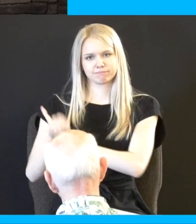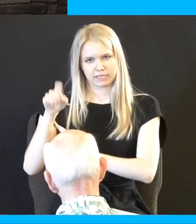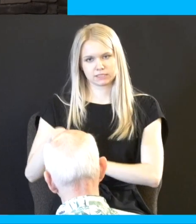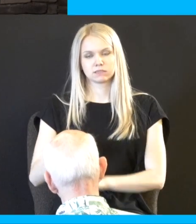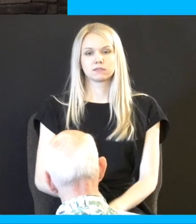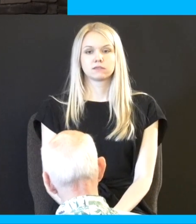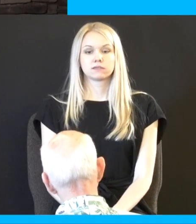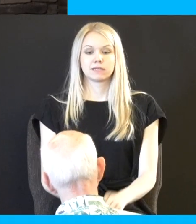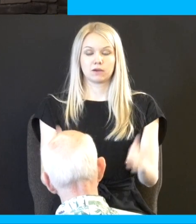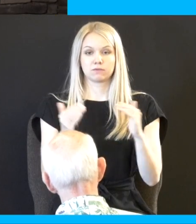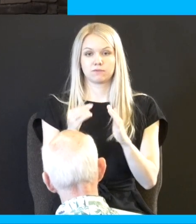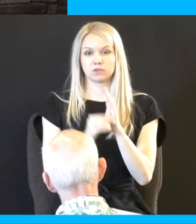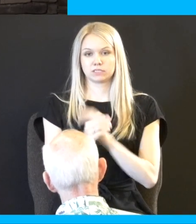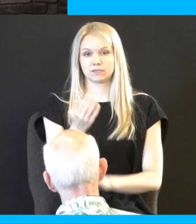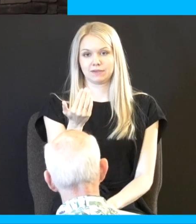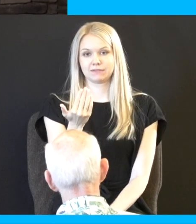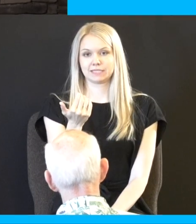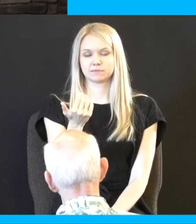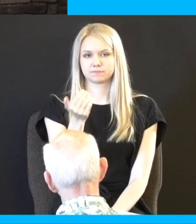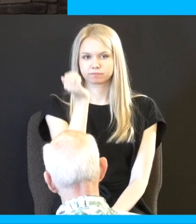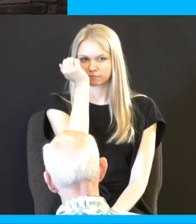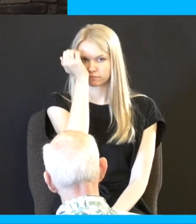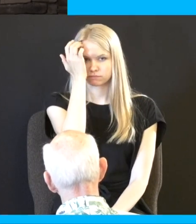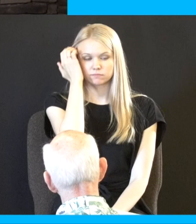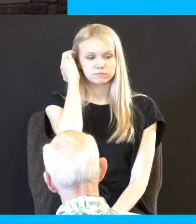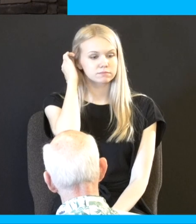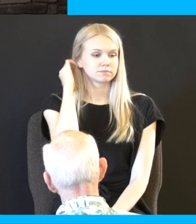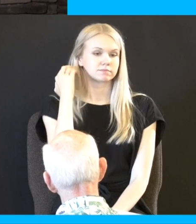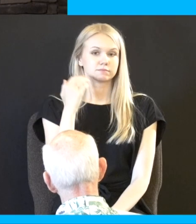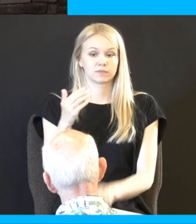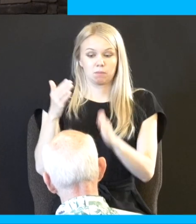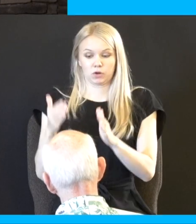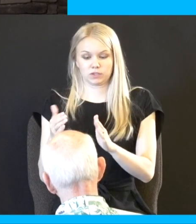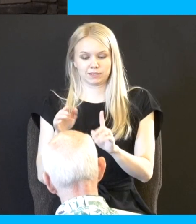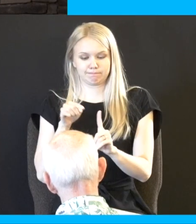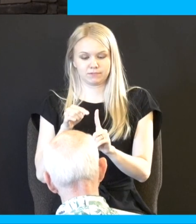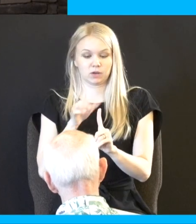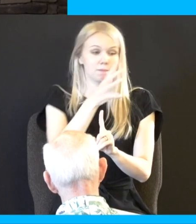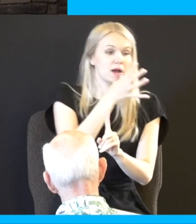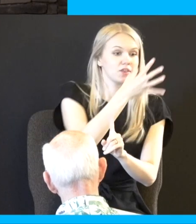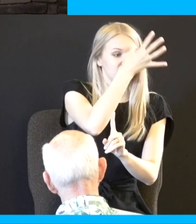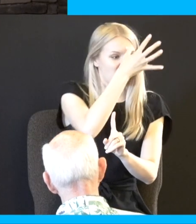verse 15 he that smiteth his father or his mother shall surely be put to death ooh